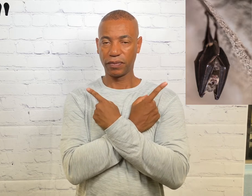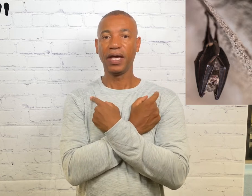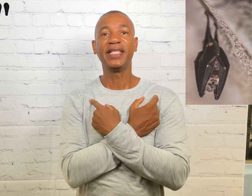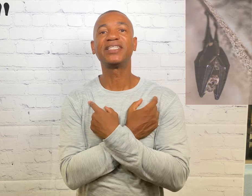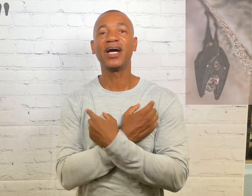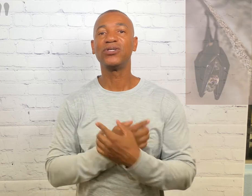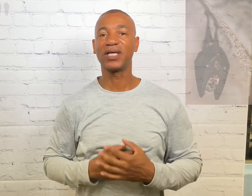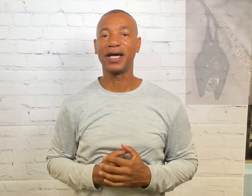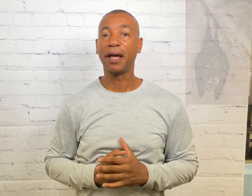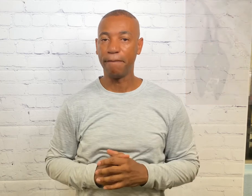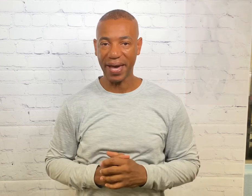That's how you sign bat.